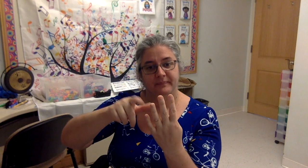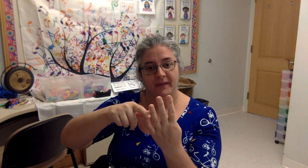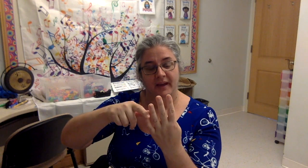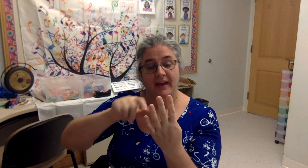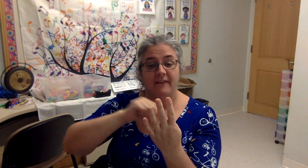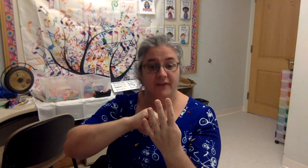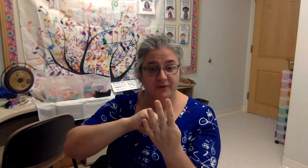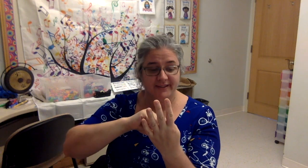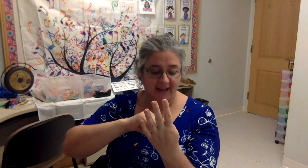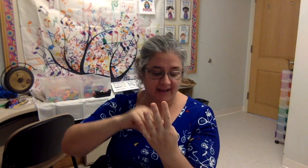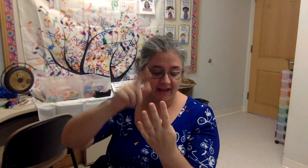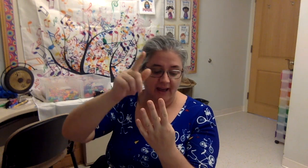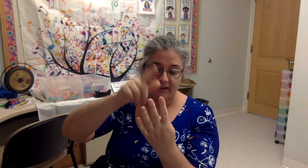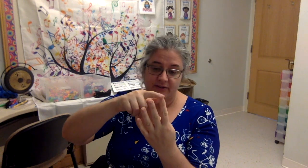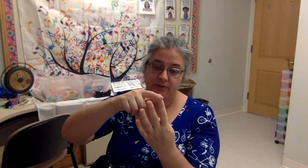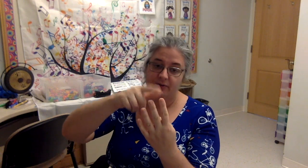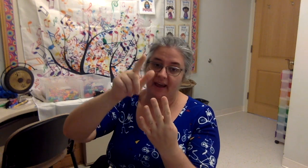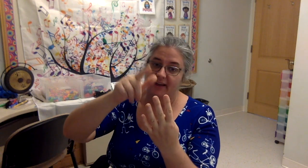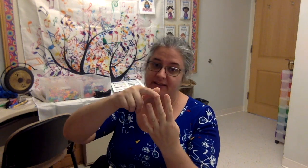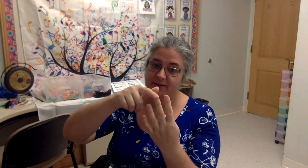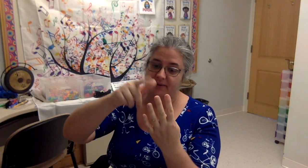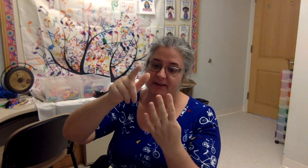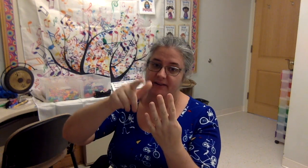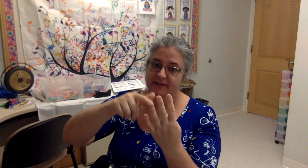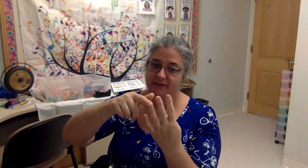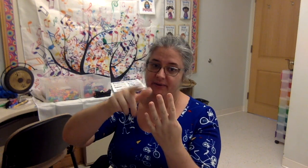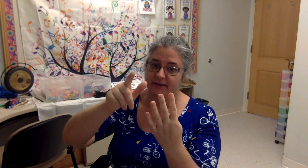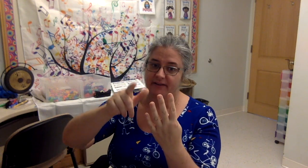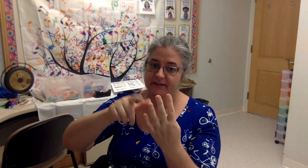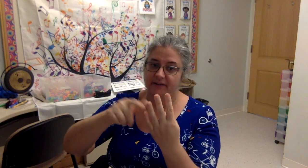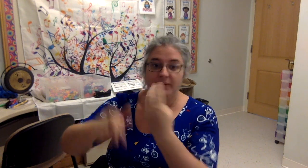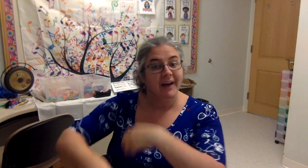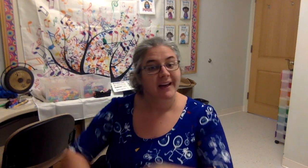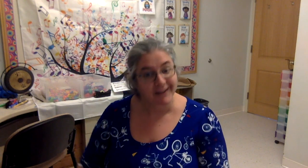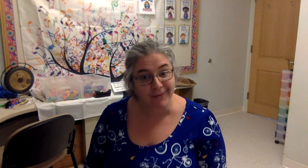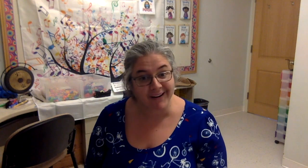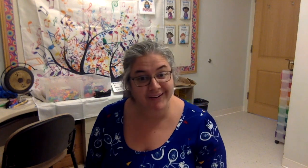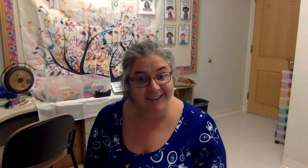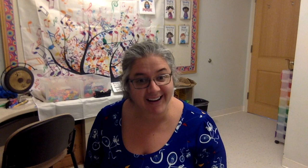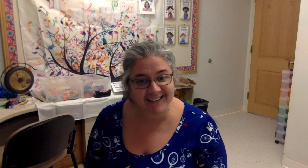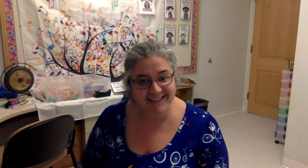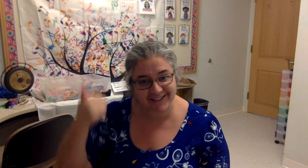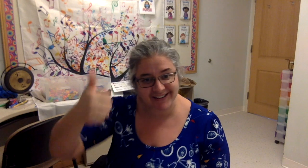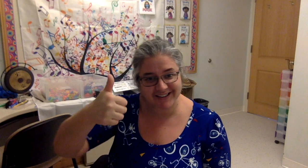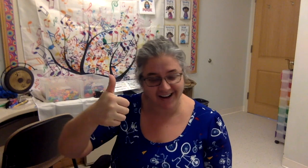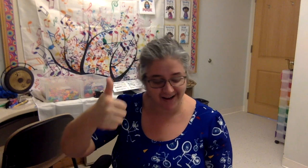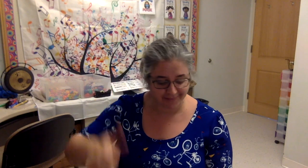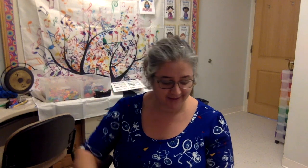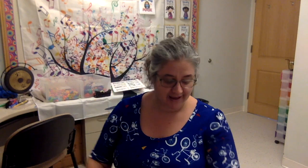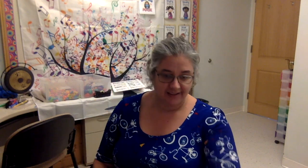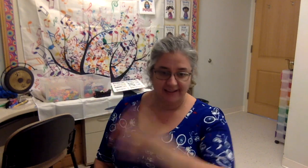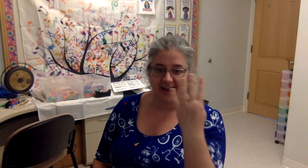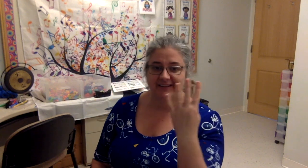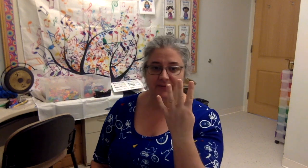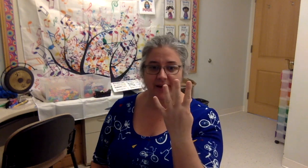If I'm said do-day, do, do, do, you are correct. Great job! Last one.